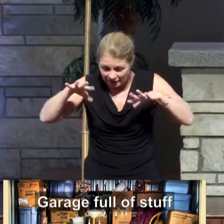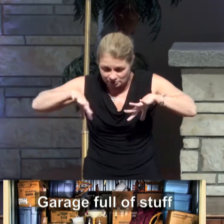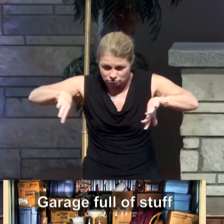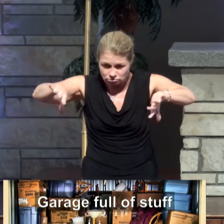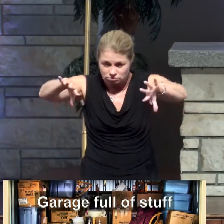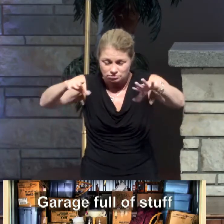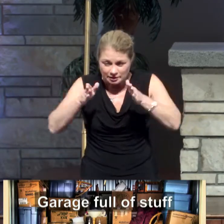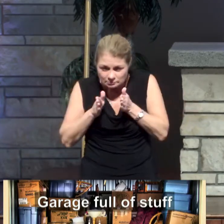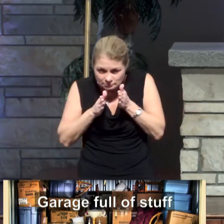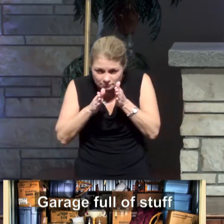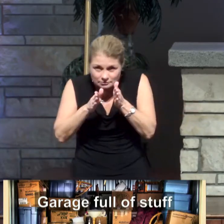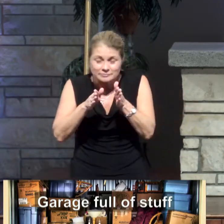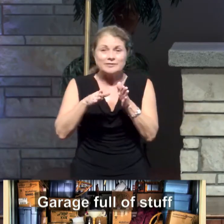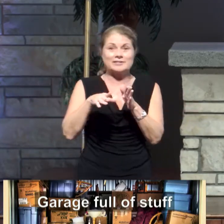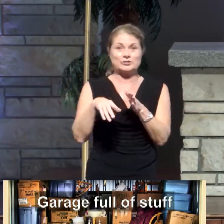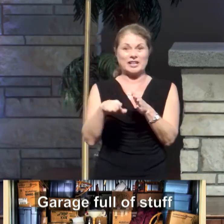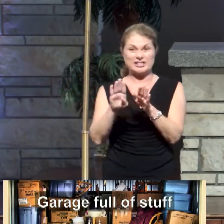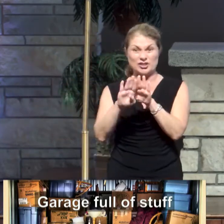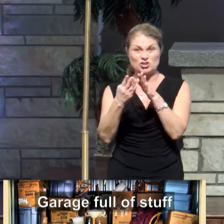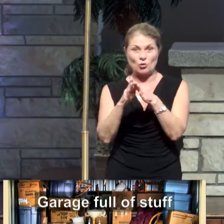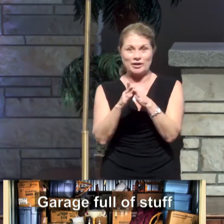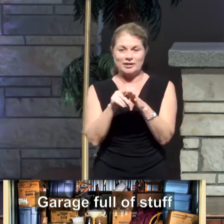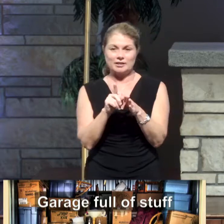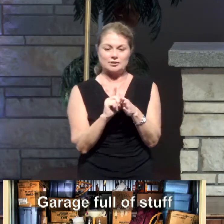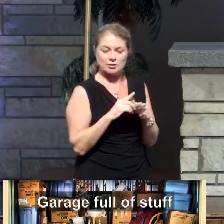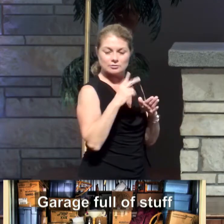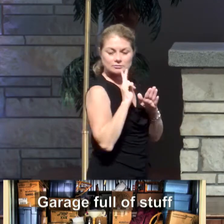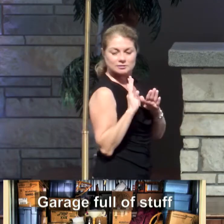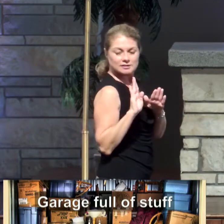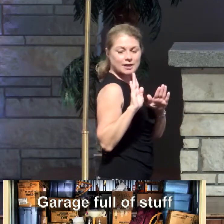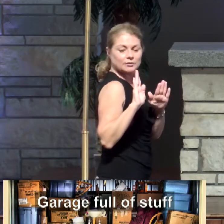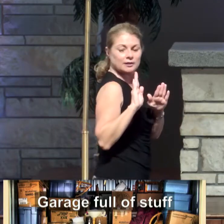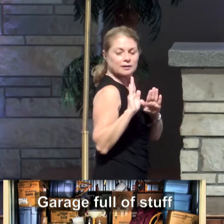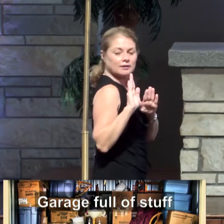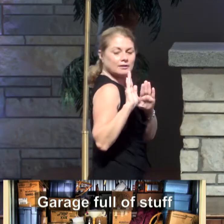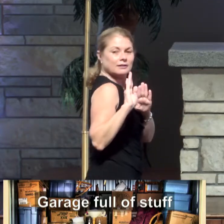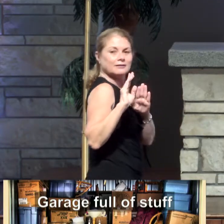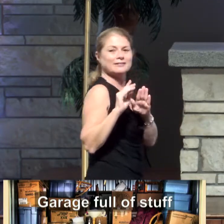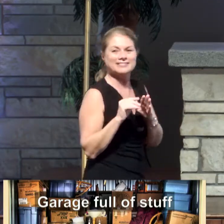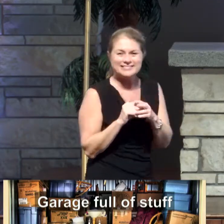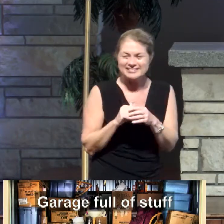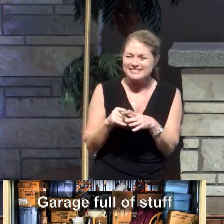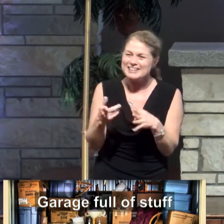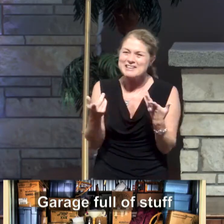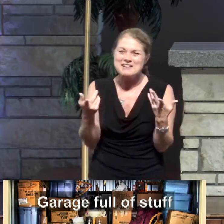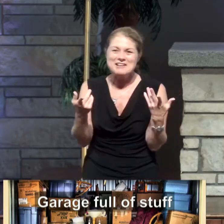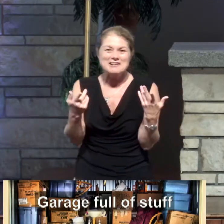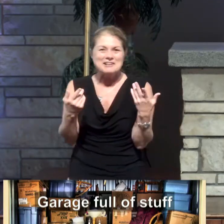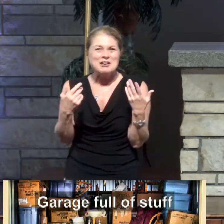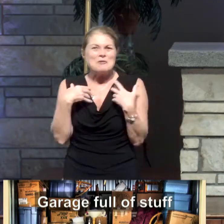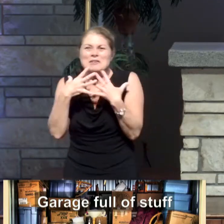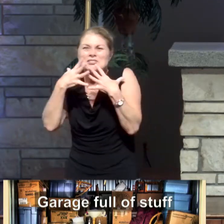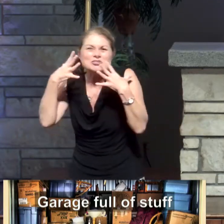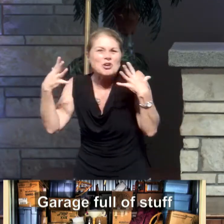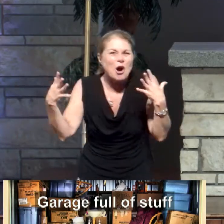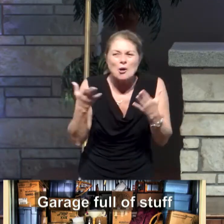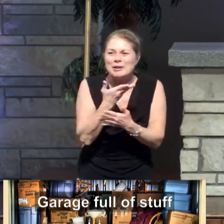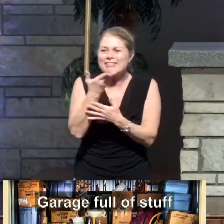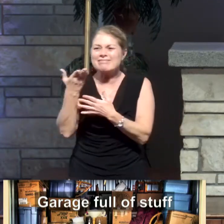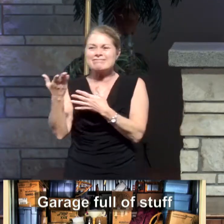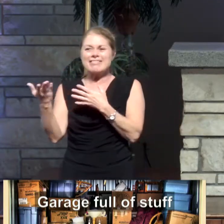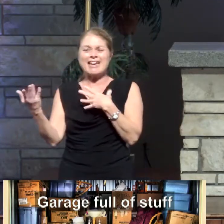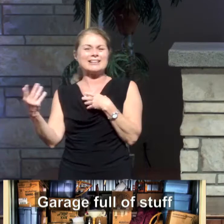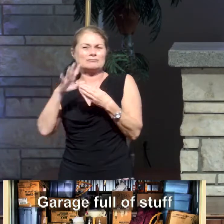garage door. I mean, you can't even walk through it straight. You've got to go sideways in order to get to your garage door. We've got so much stuff that is